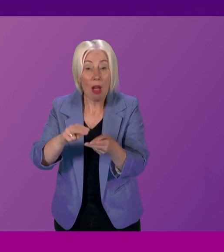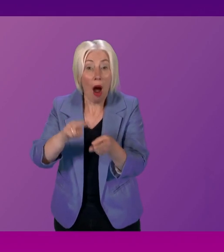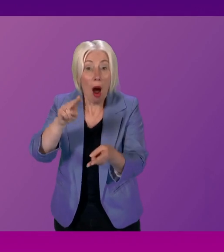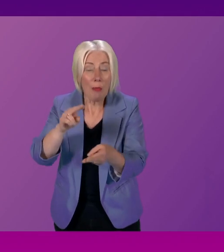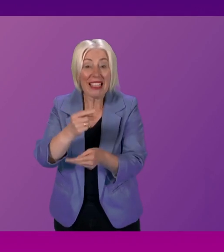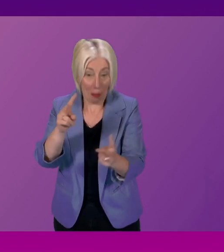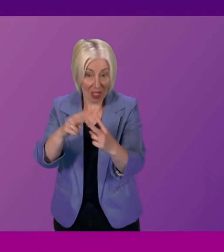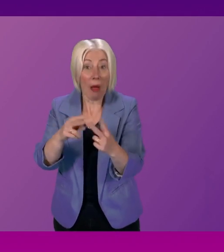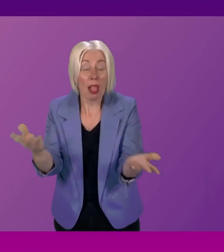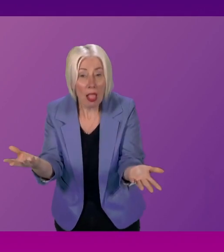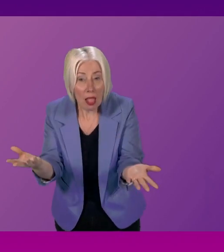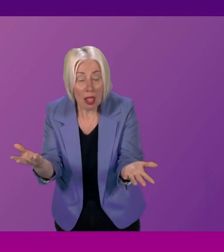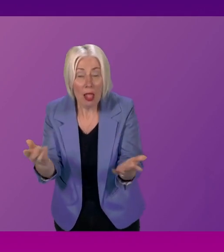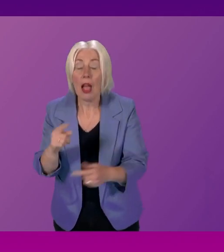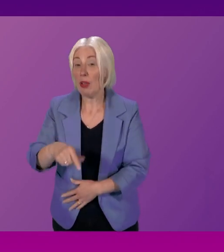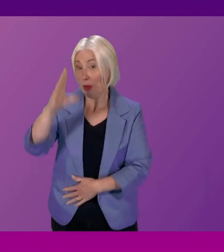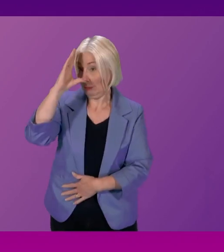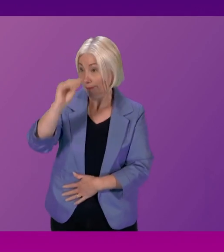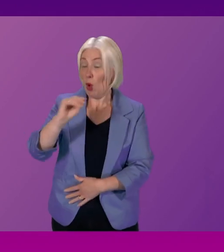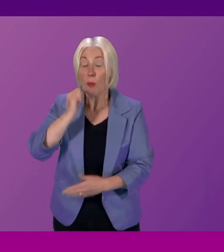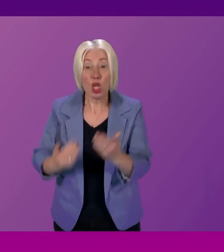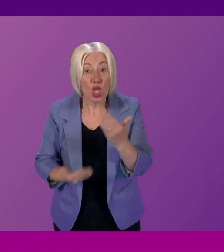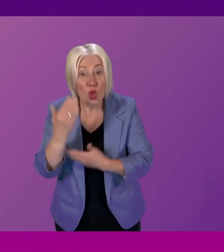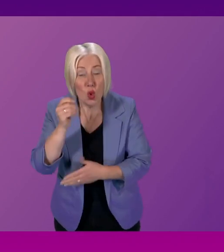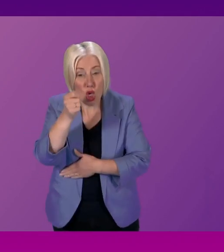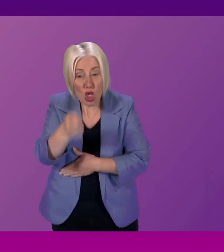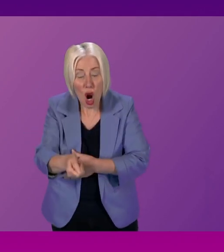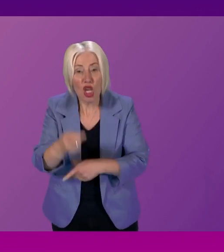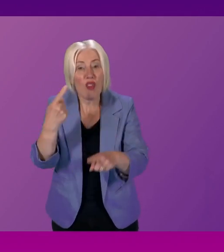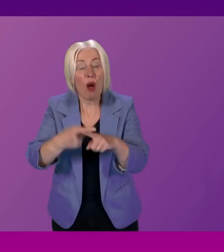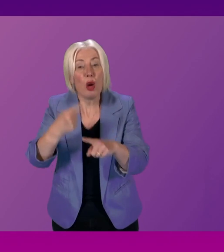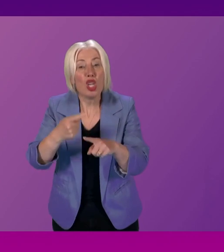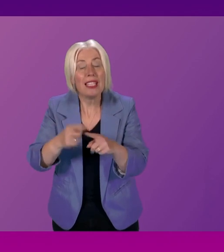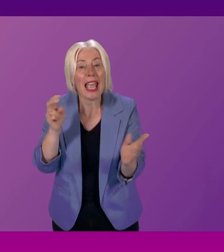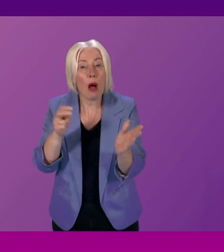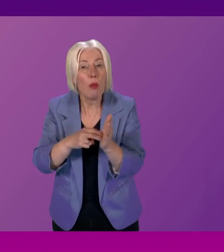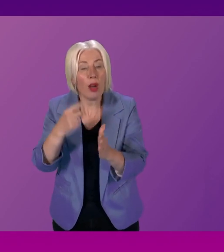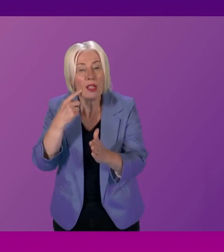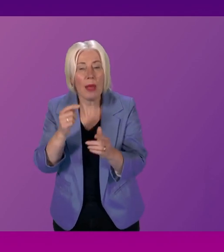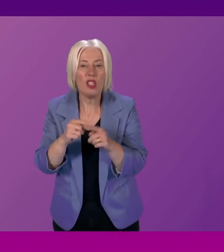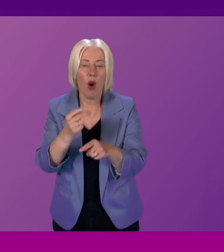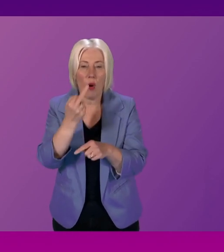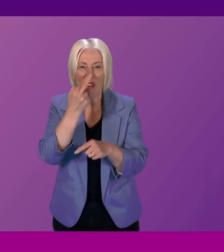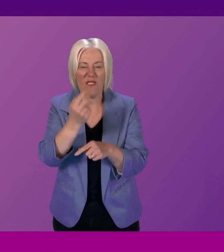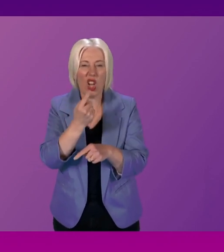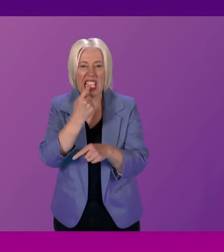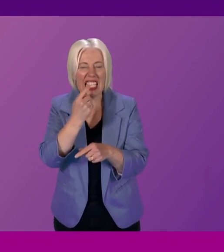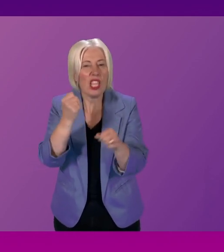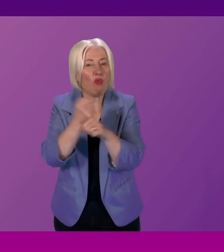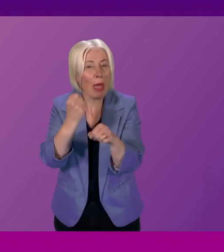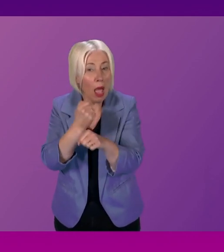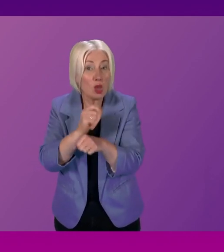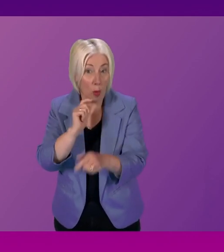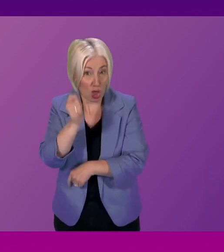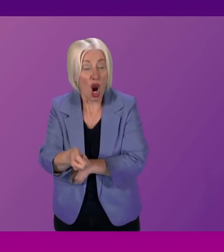government didn't tell you is that there are new charges for those emergency appointments and things like denture repairs. So can I ask the First